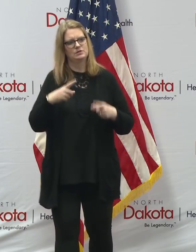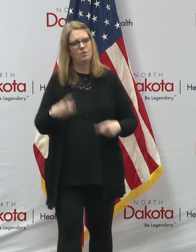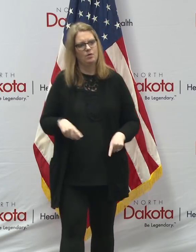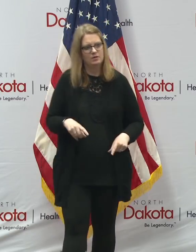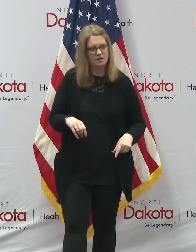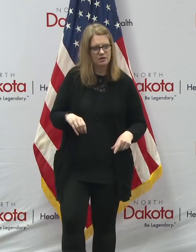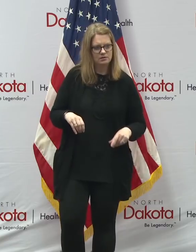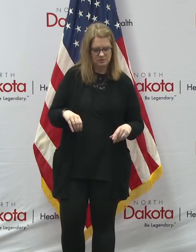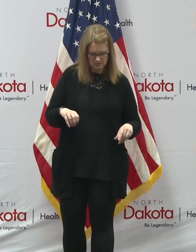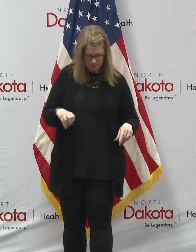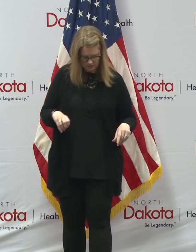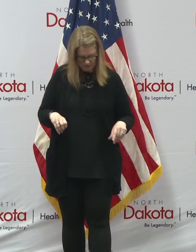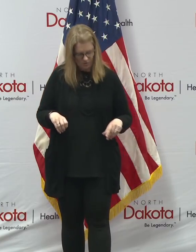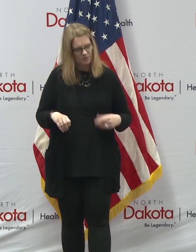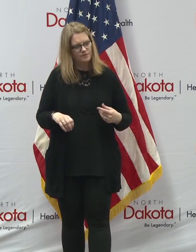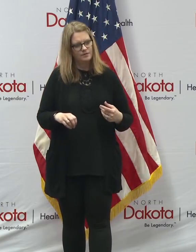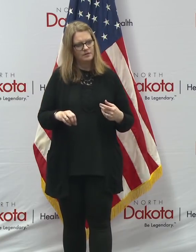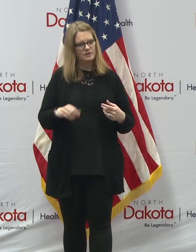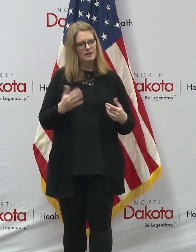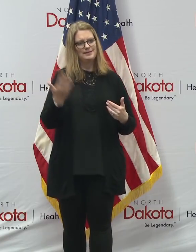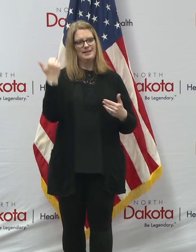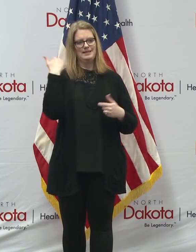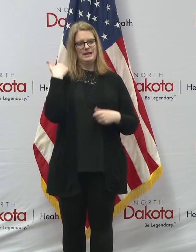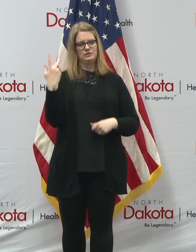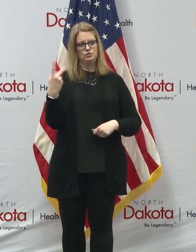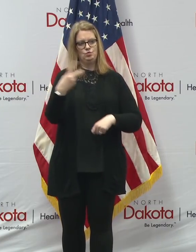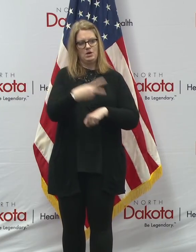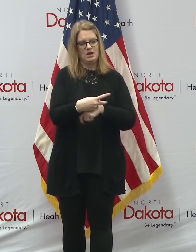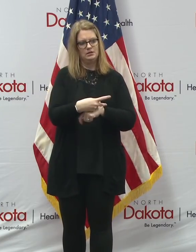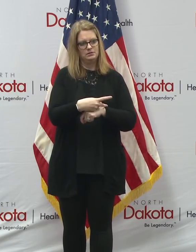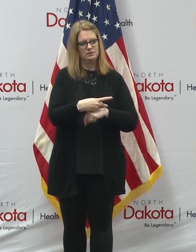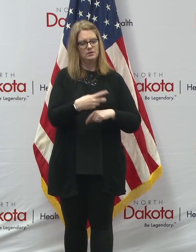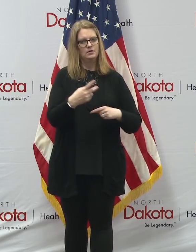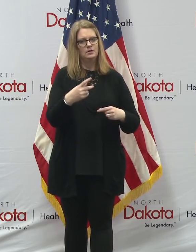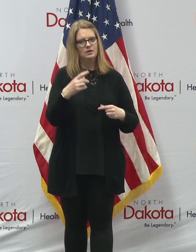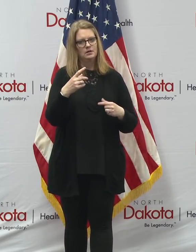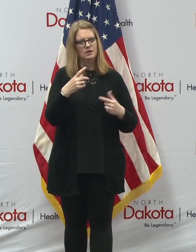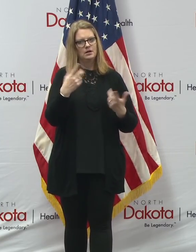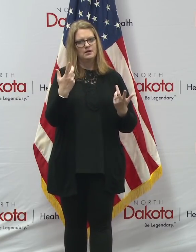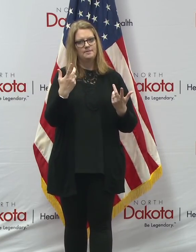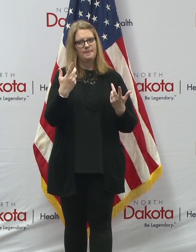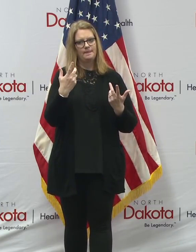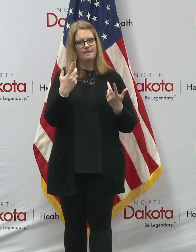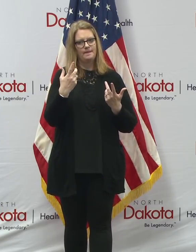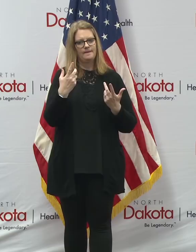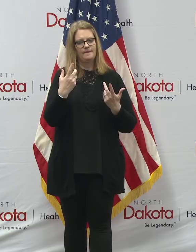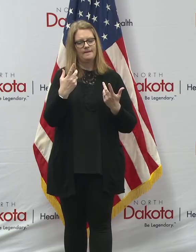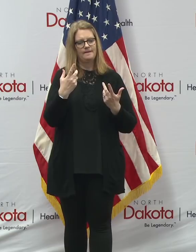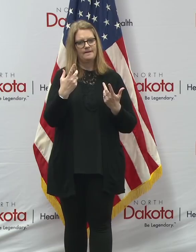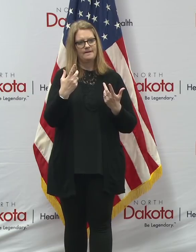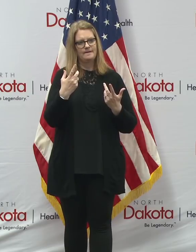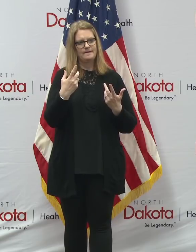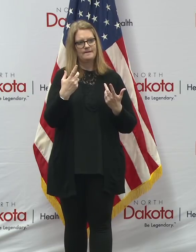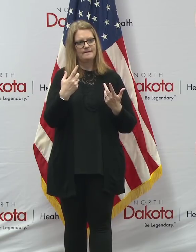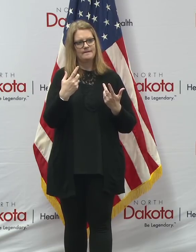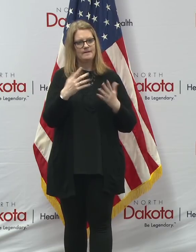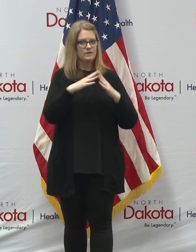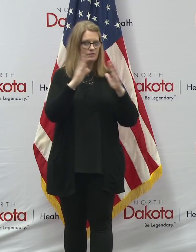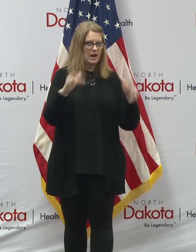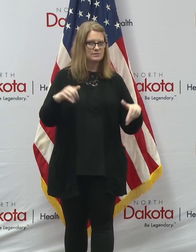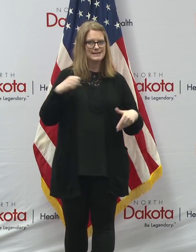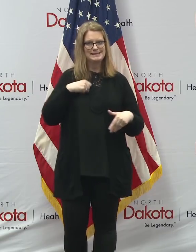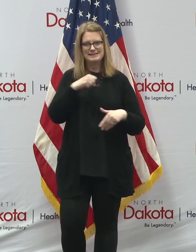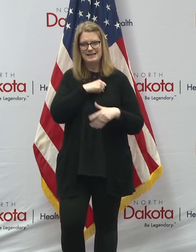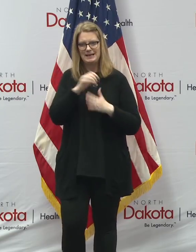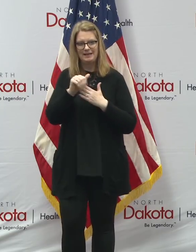openings? Well, over the last two days, we've had calls with the House and Senate